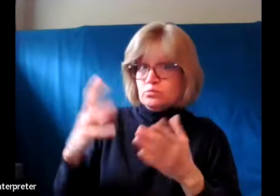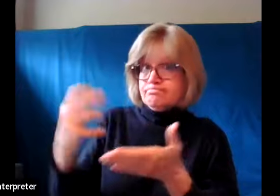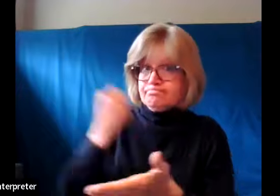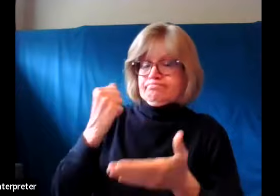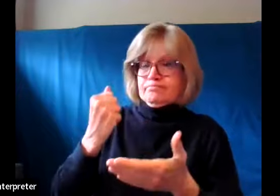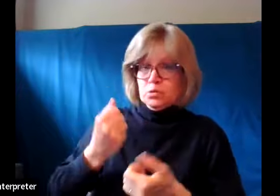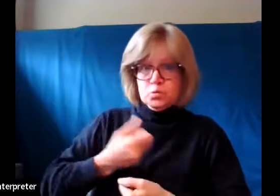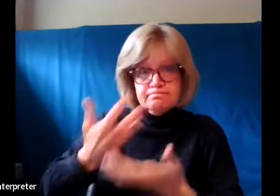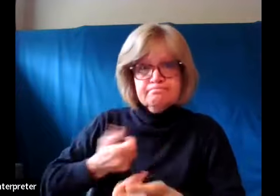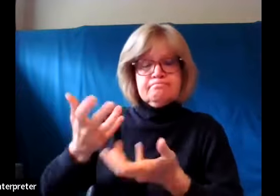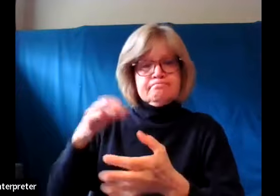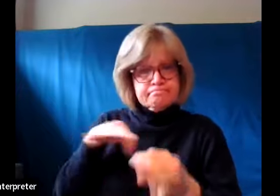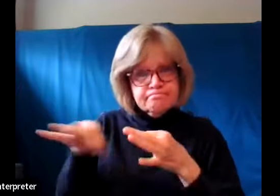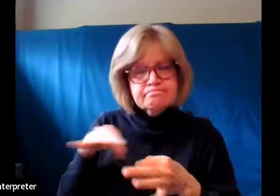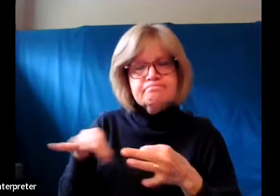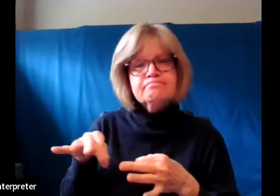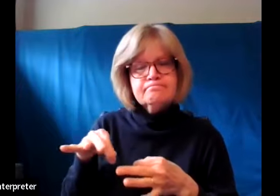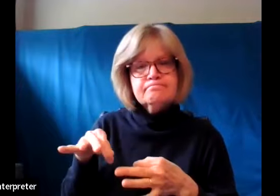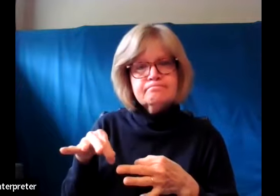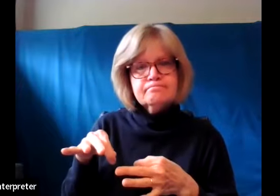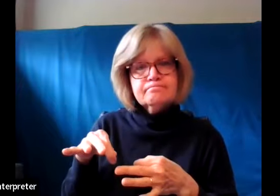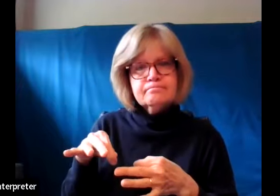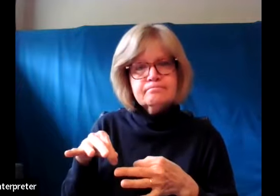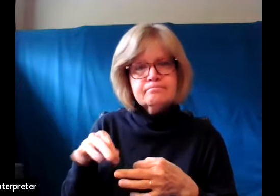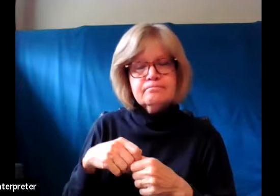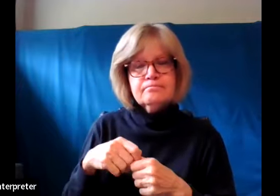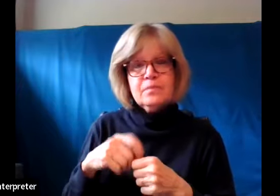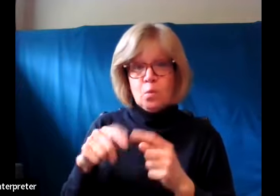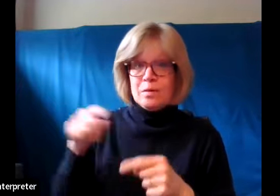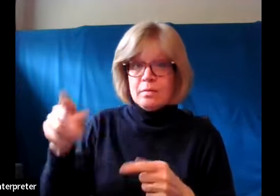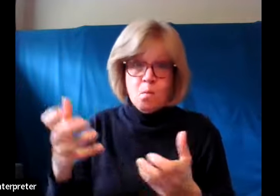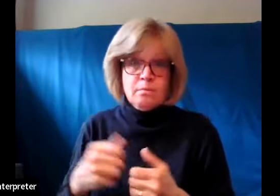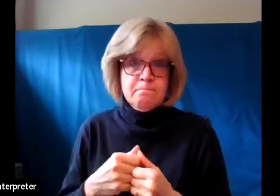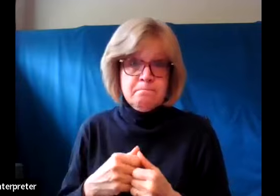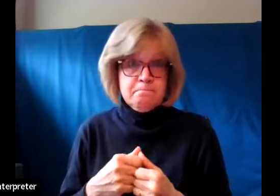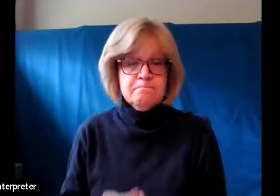with these people. When they, when they, want you to share, you can do that.